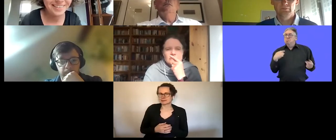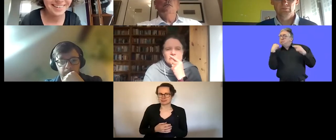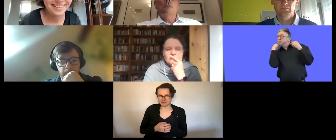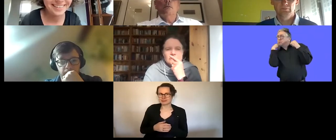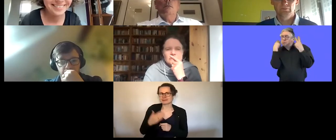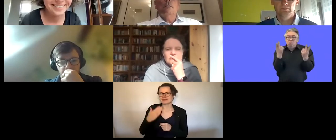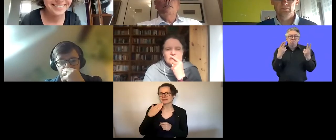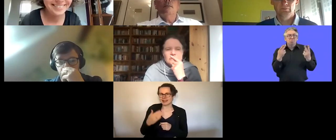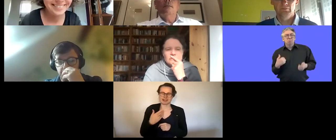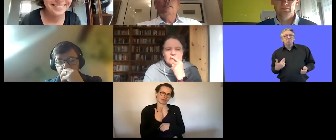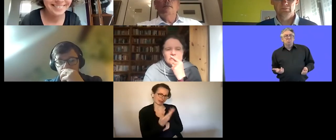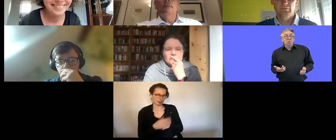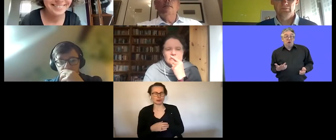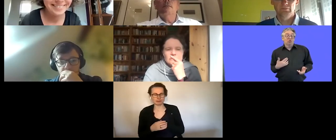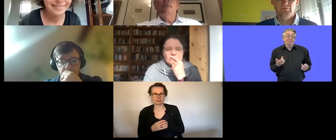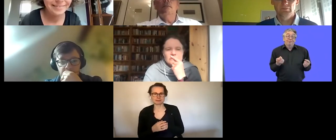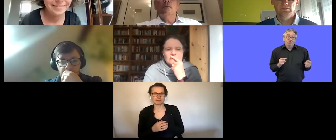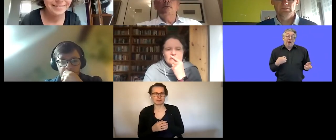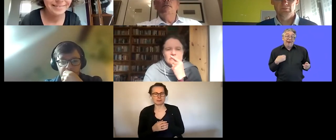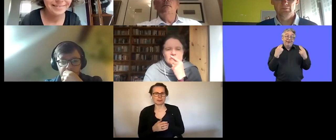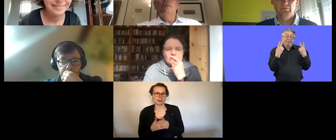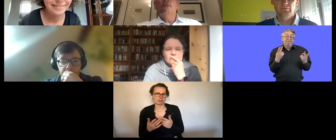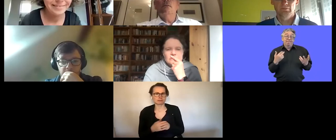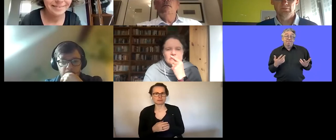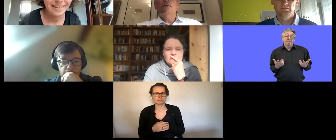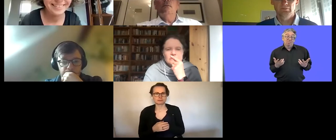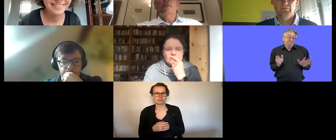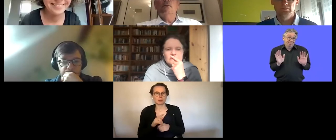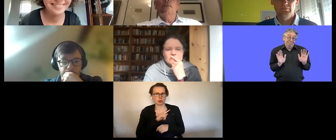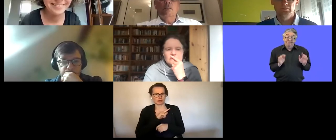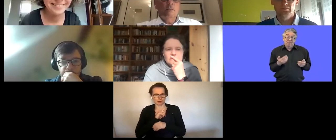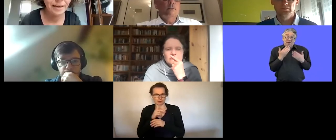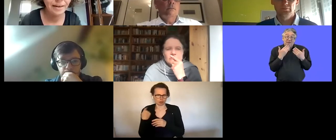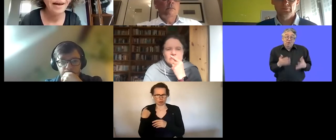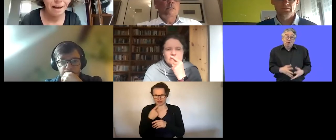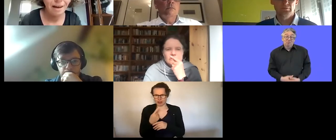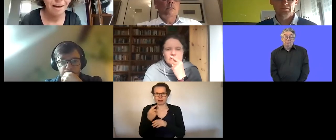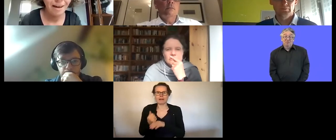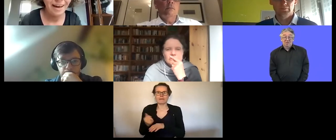you and